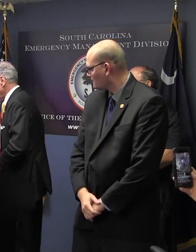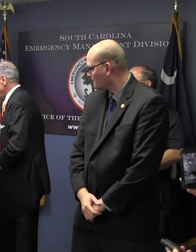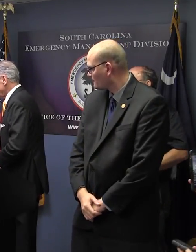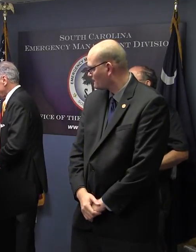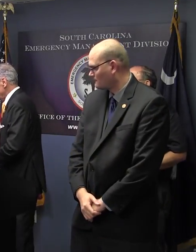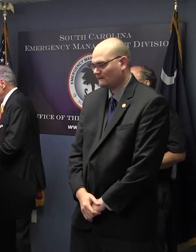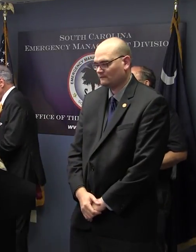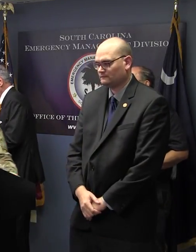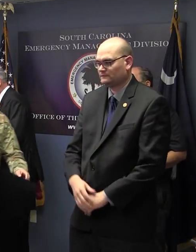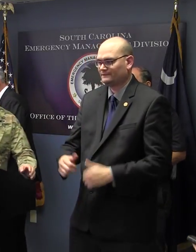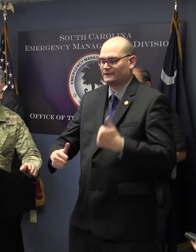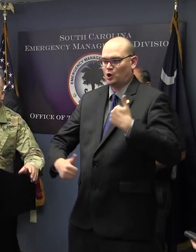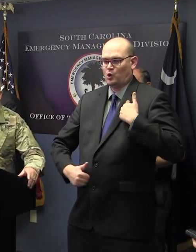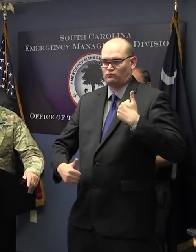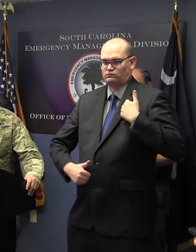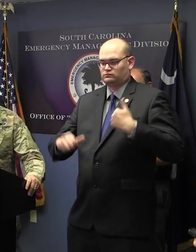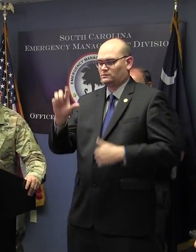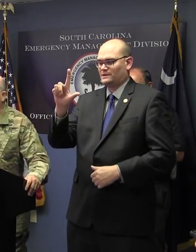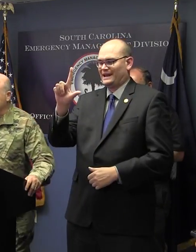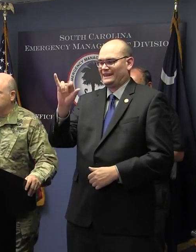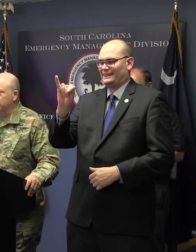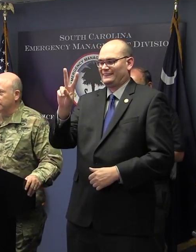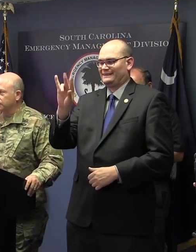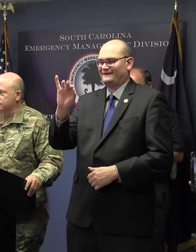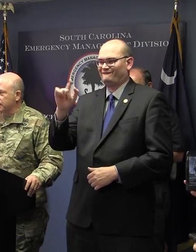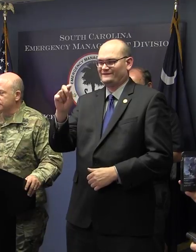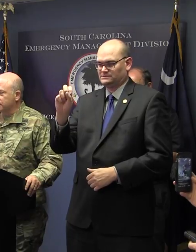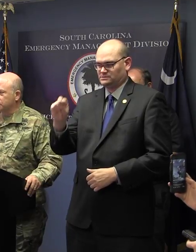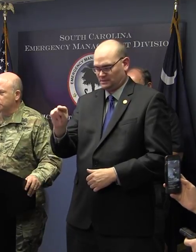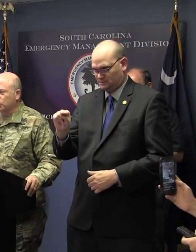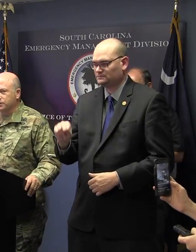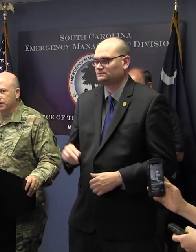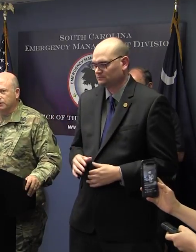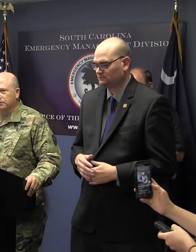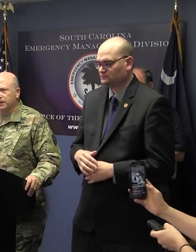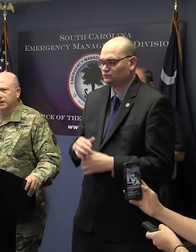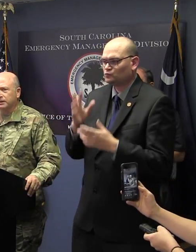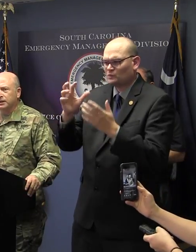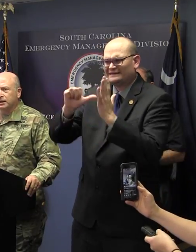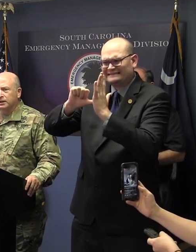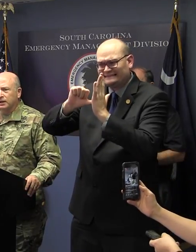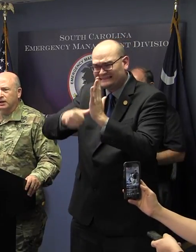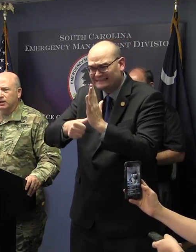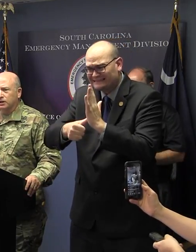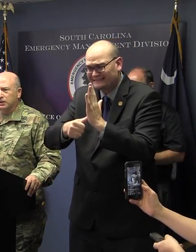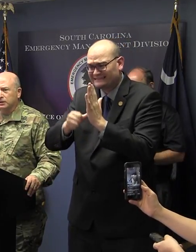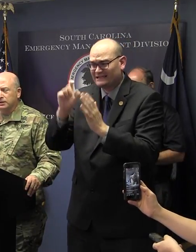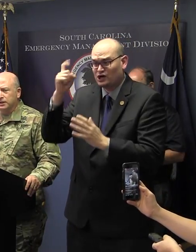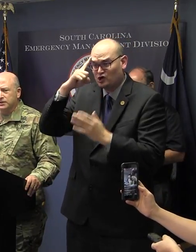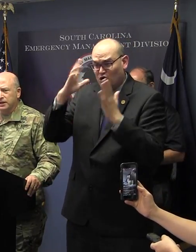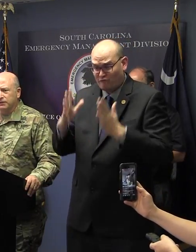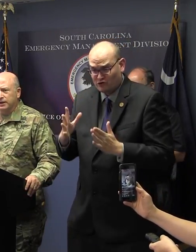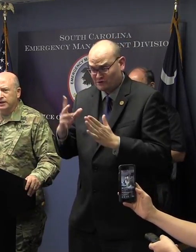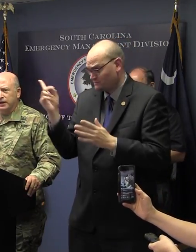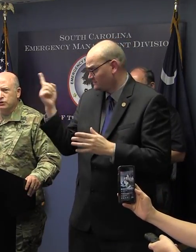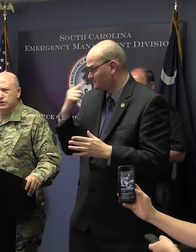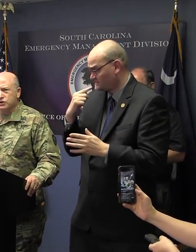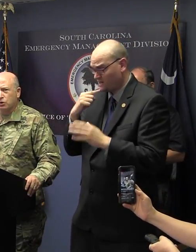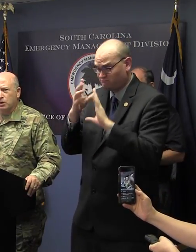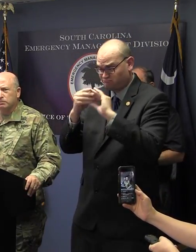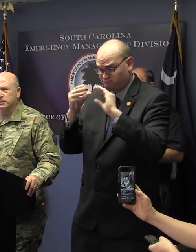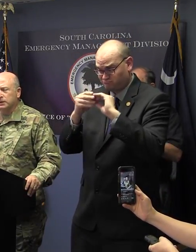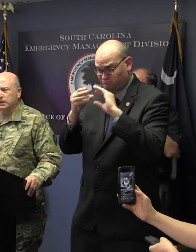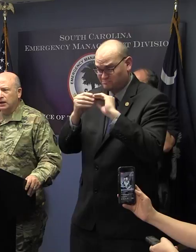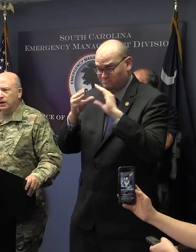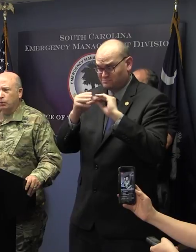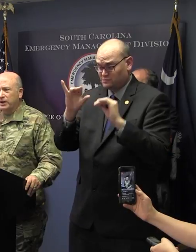Governor. Thank you, Governor. Just want to emphasize a couple of points Governor made. Irma is a very dangerous